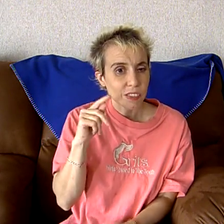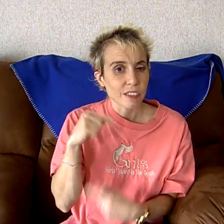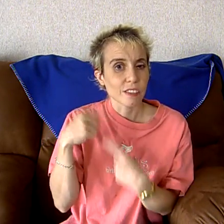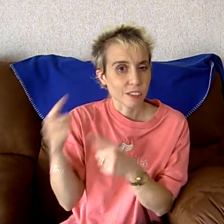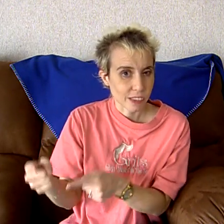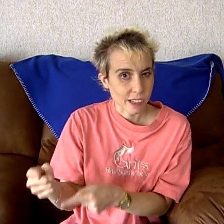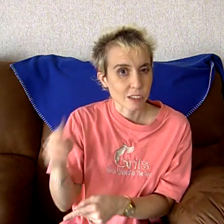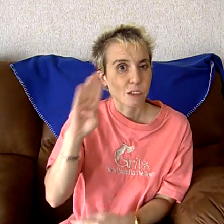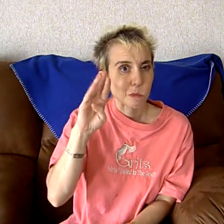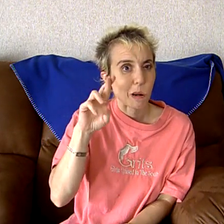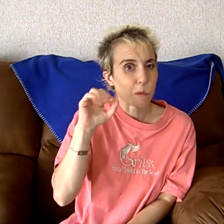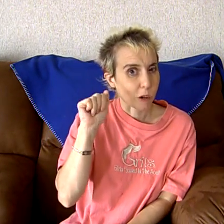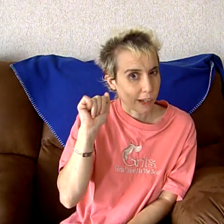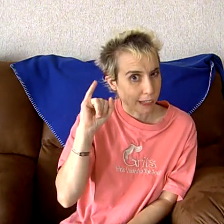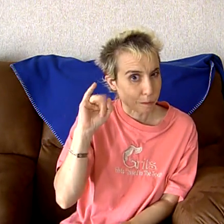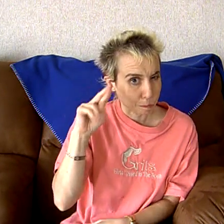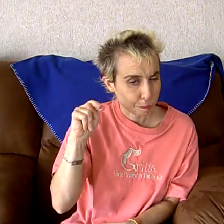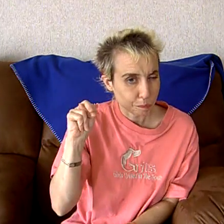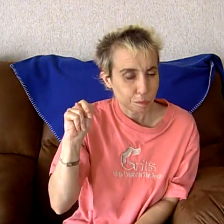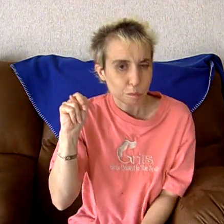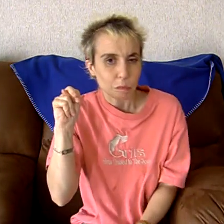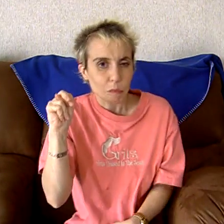then to my brain. Okay.